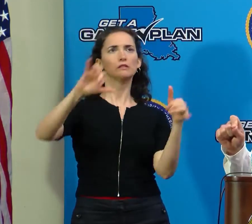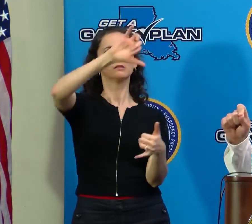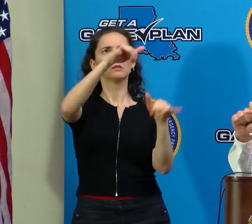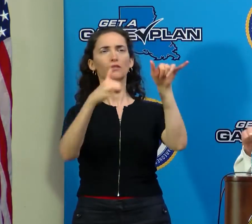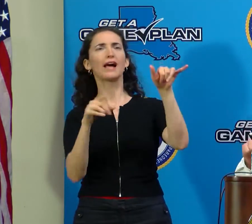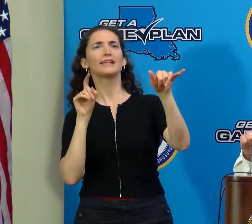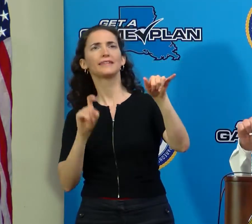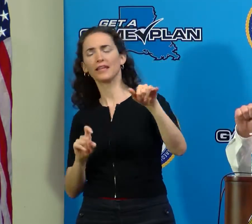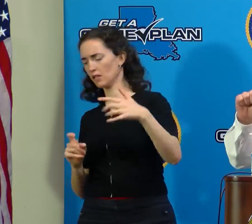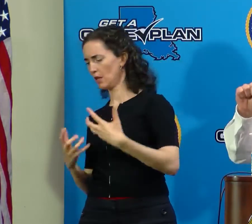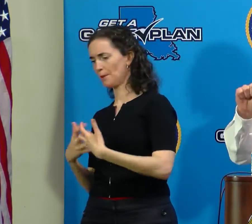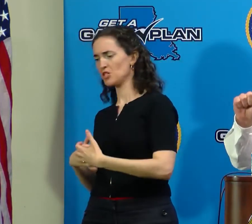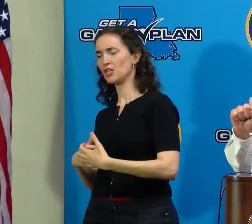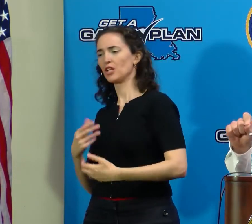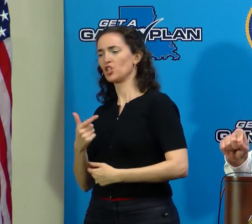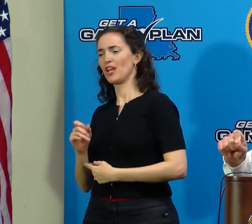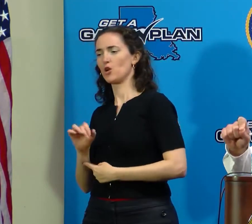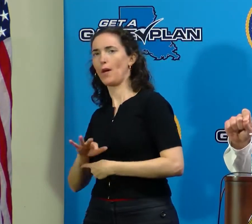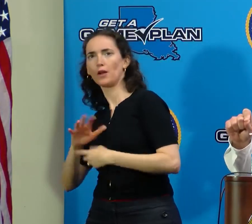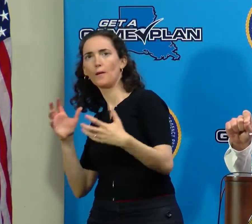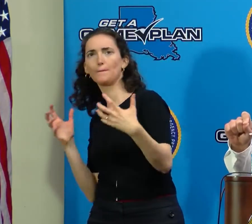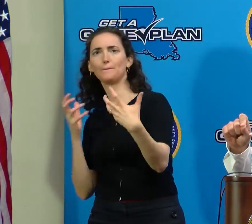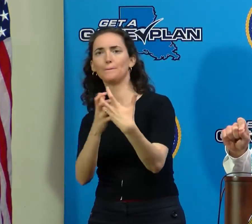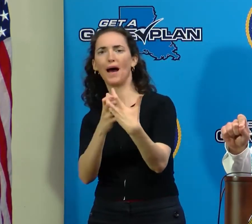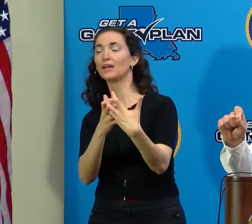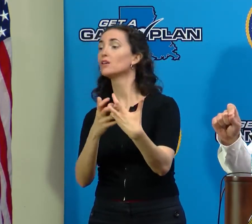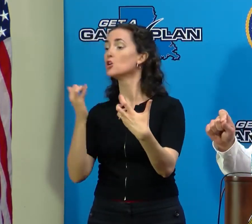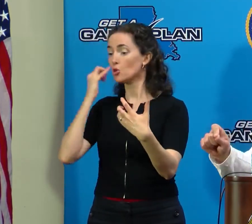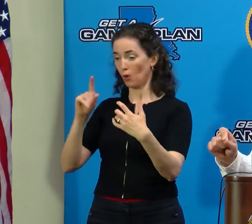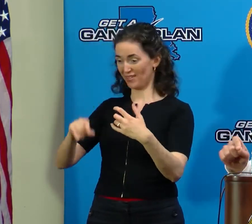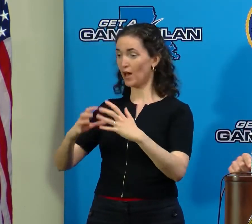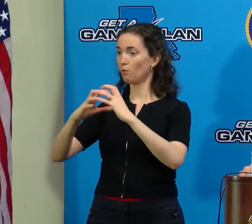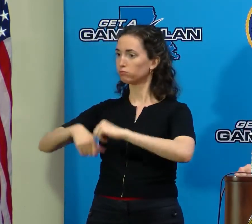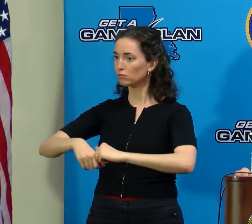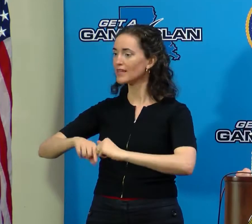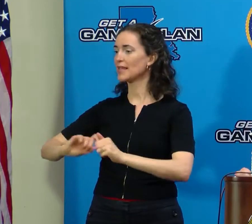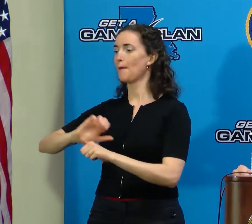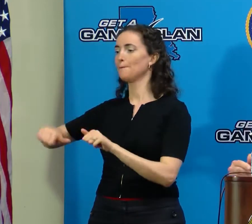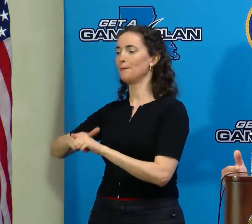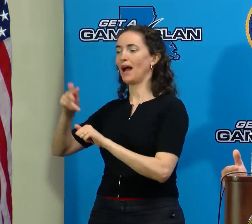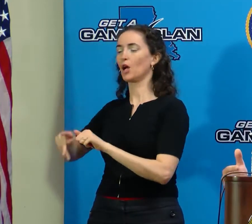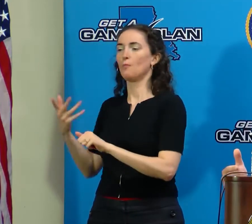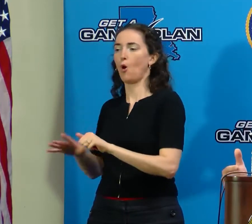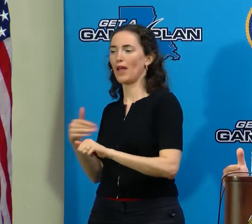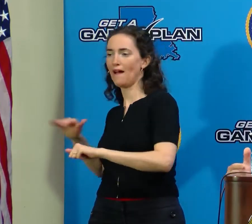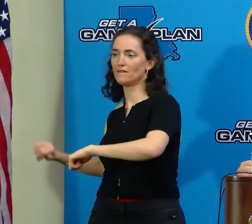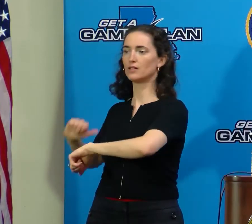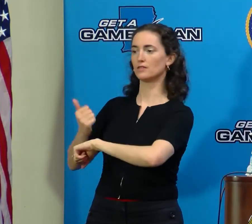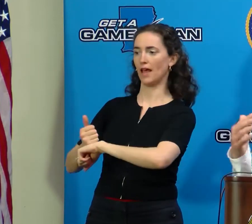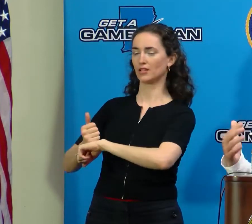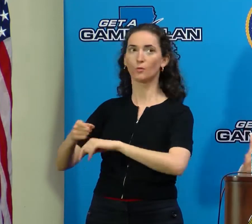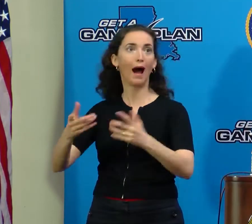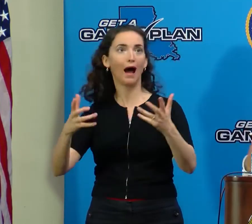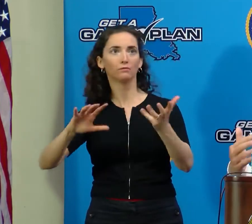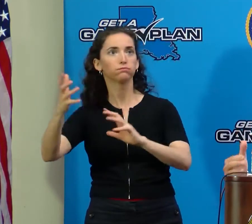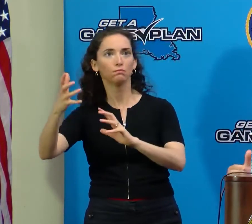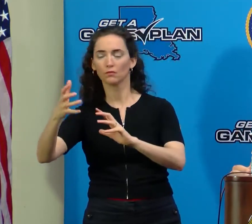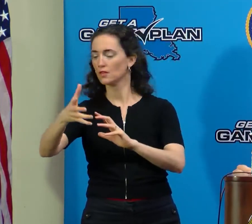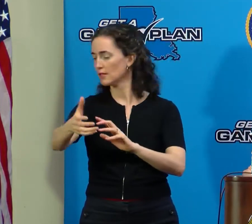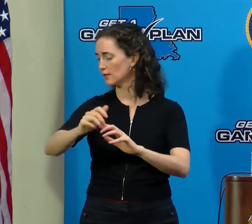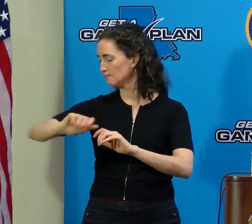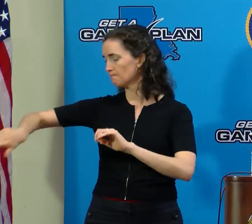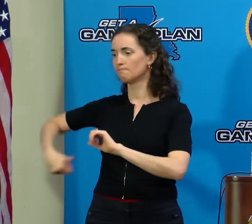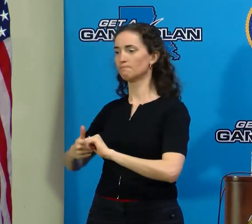a backup on site in case that one should fail and we need to transition to a new generator. These things are happening